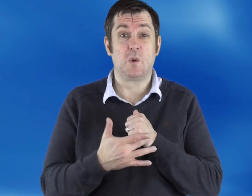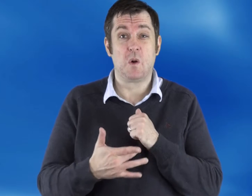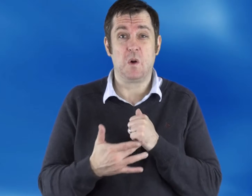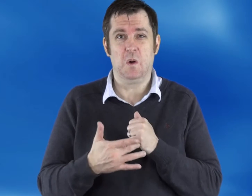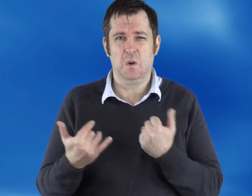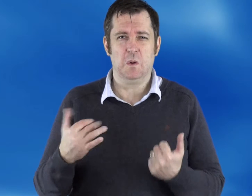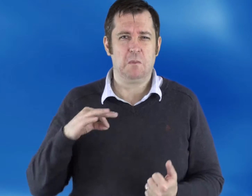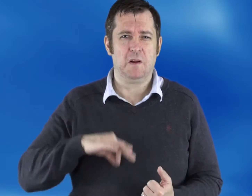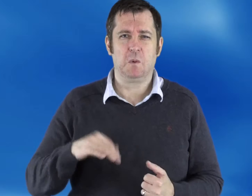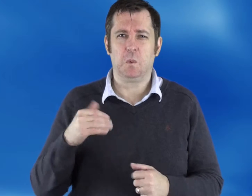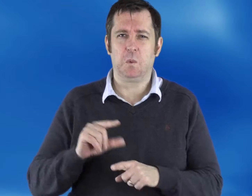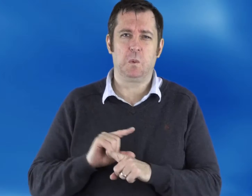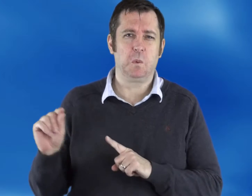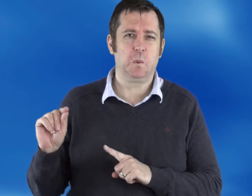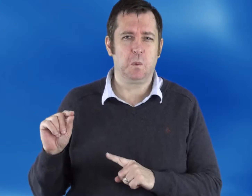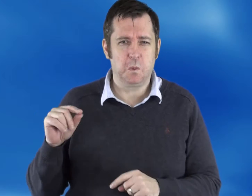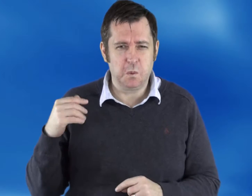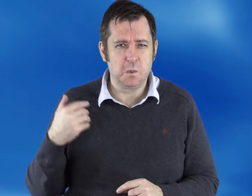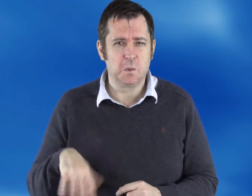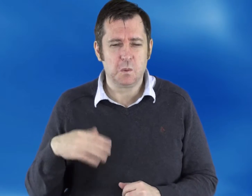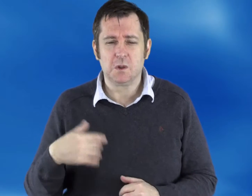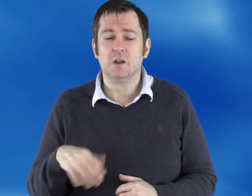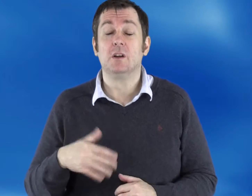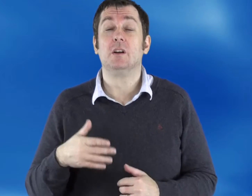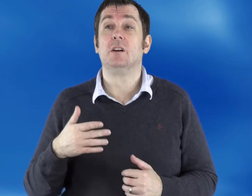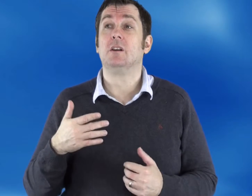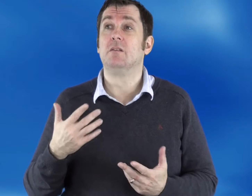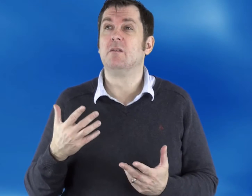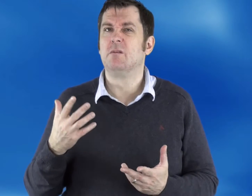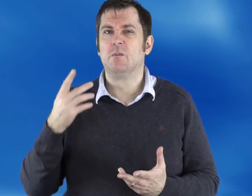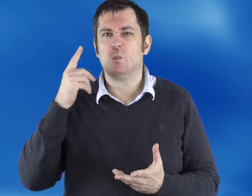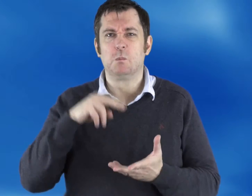Technology has such a tremendous amount of benefits. How does that apply to the deaf community?